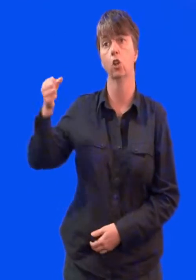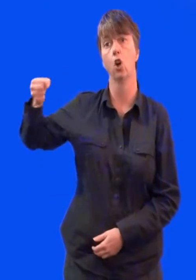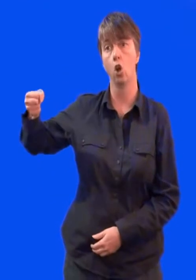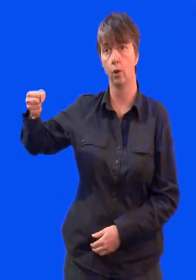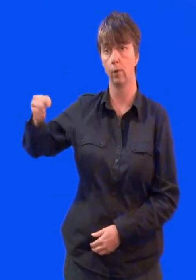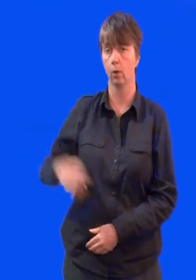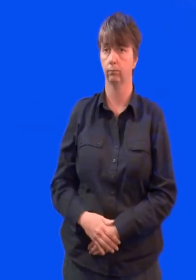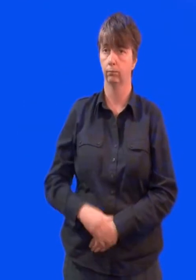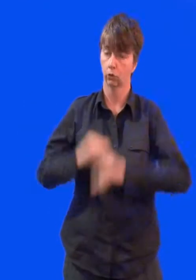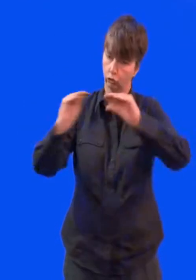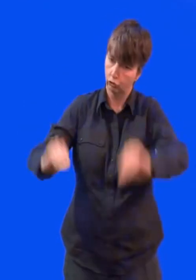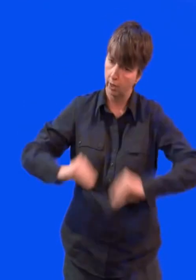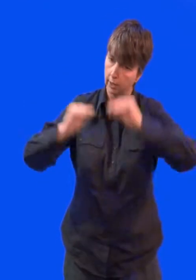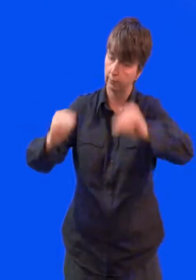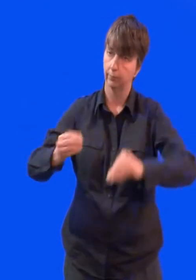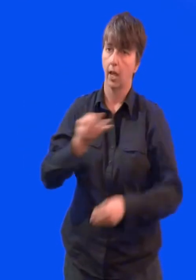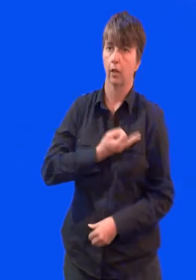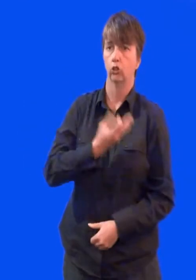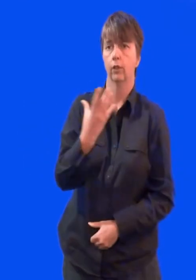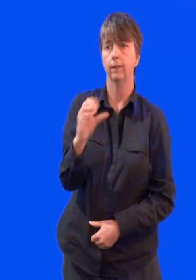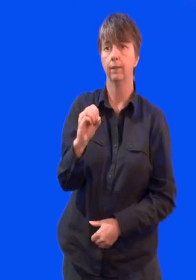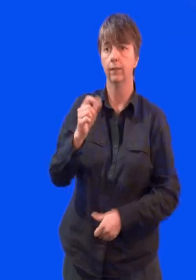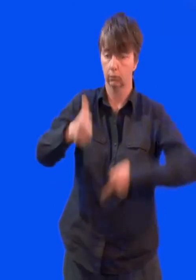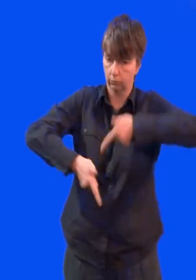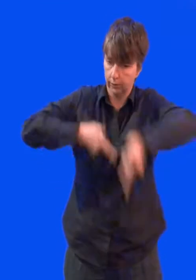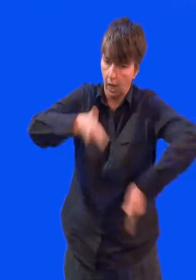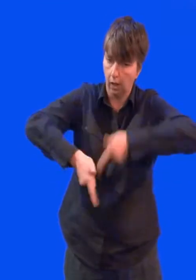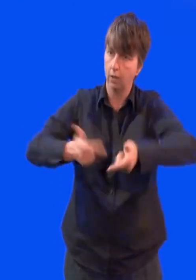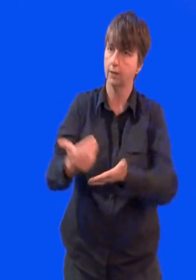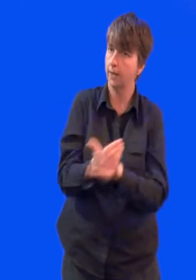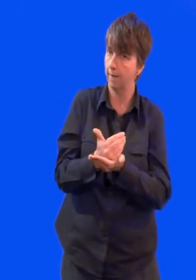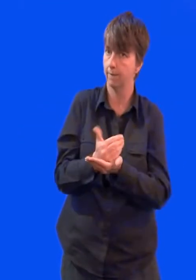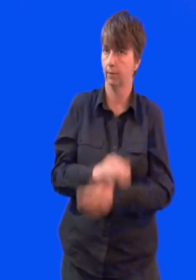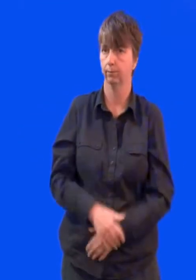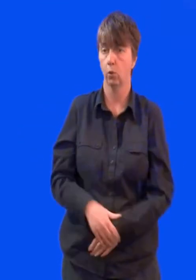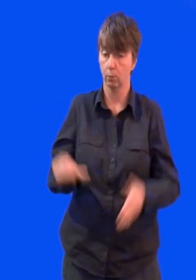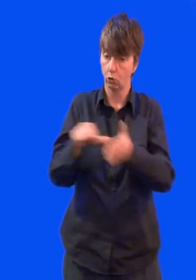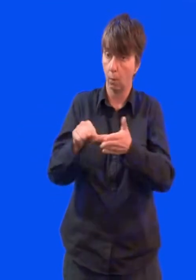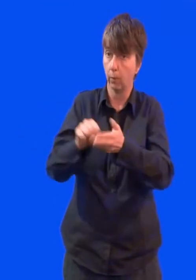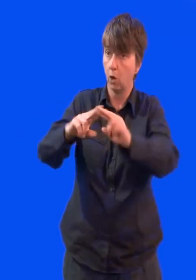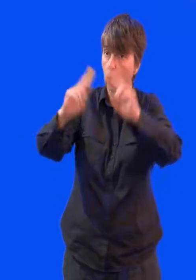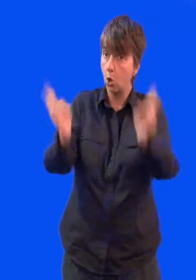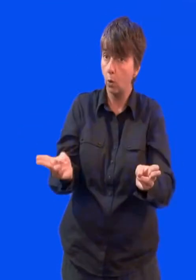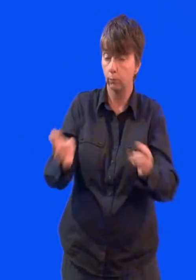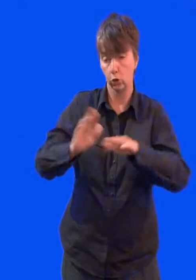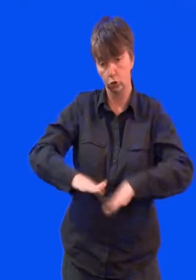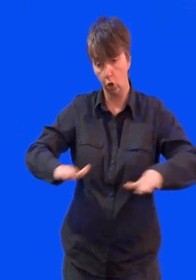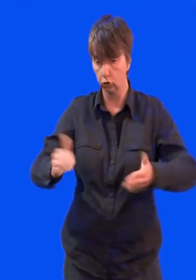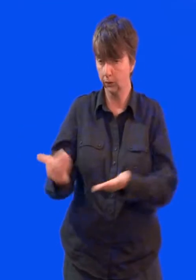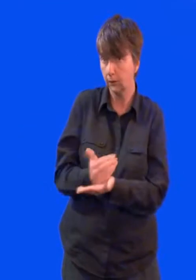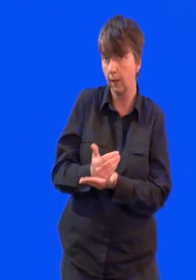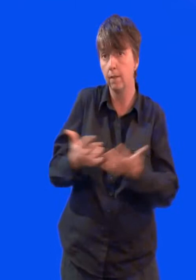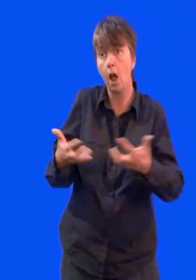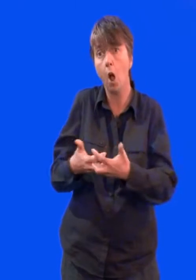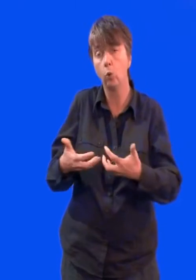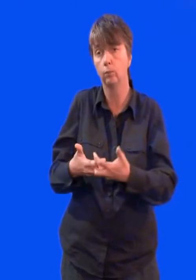lollipop people to keep kids safe crossing the road. Our council also trained 850 young people to ride a bike